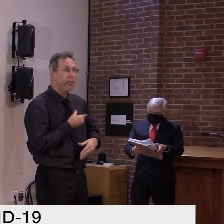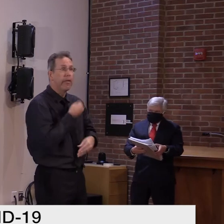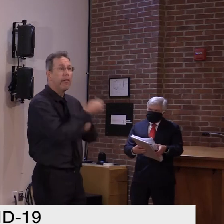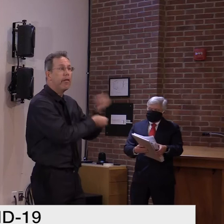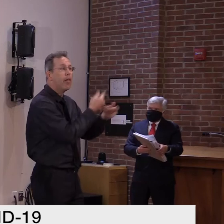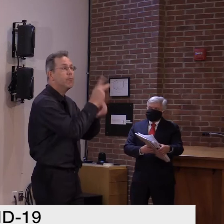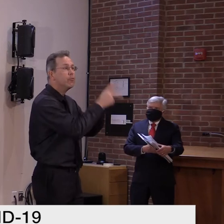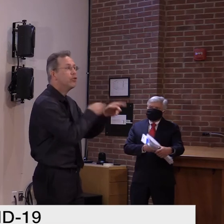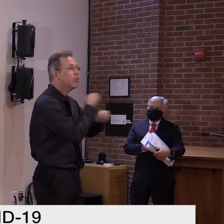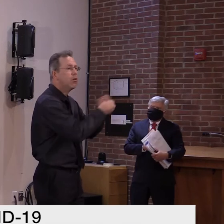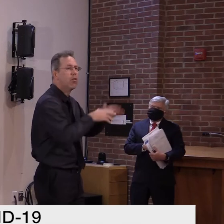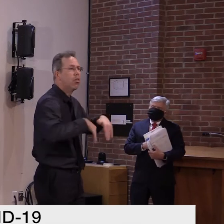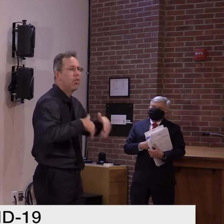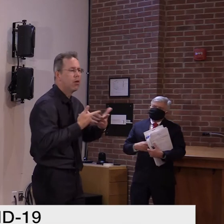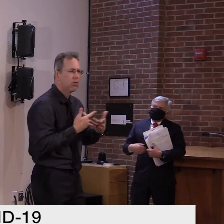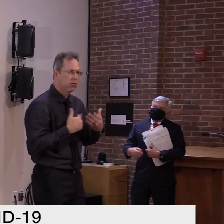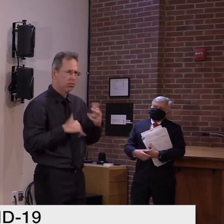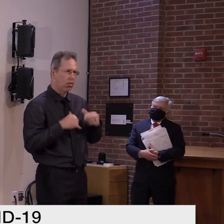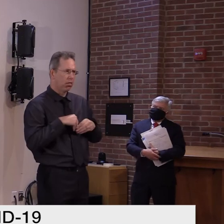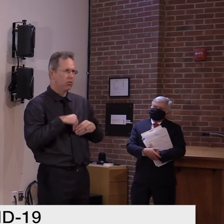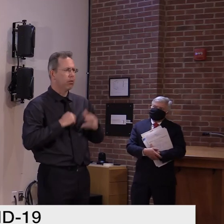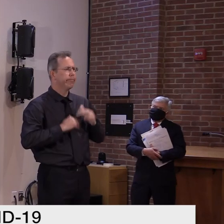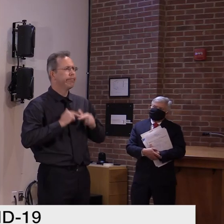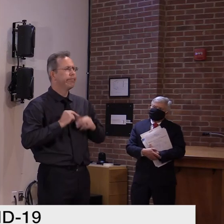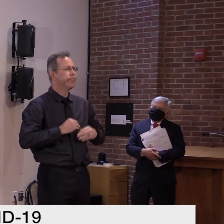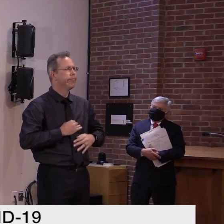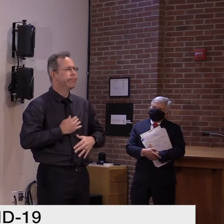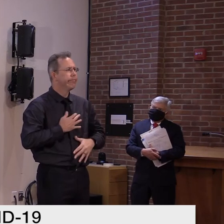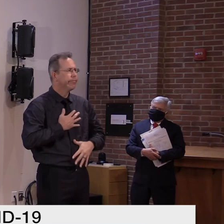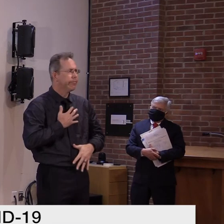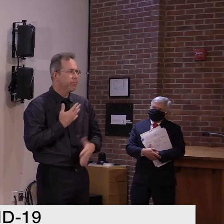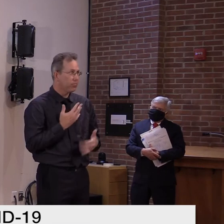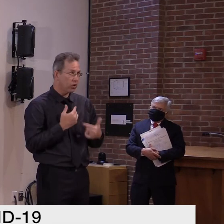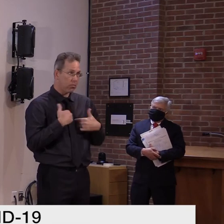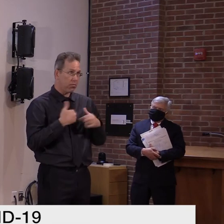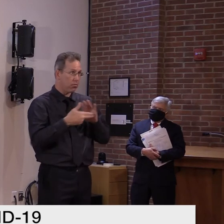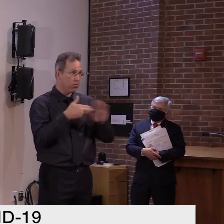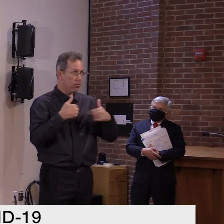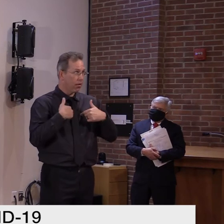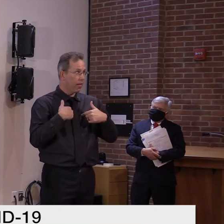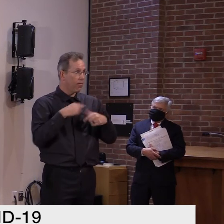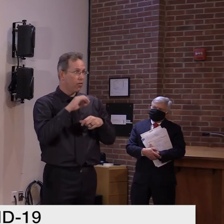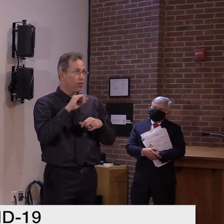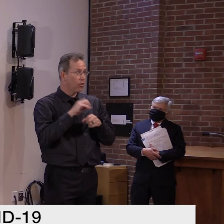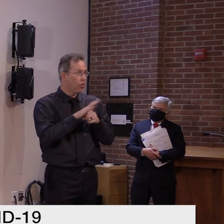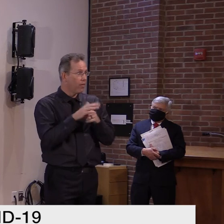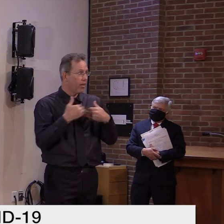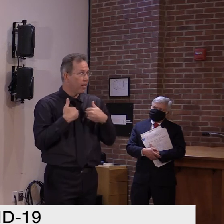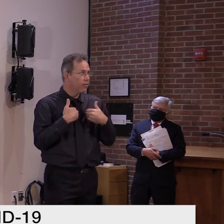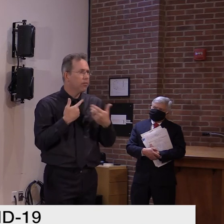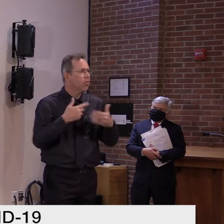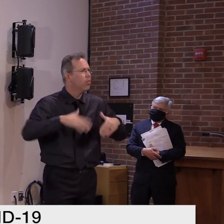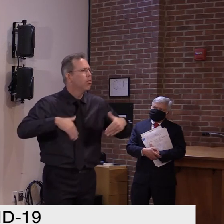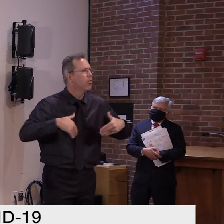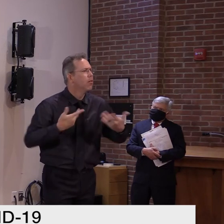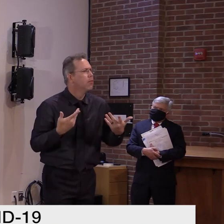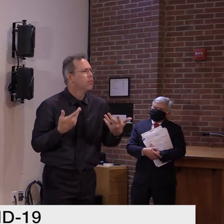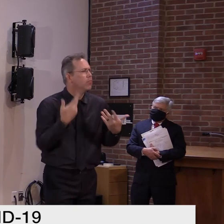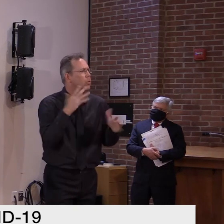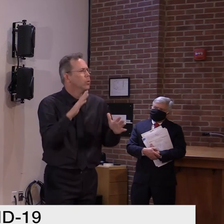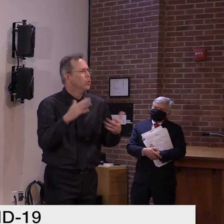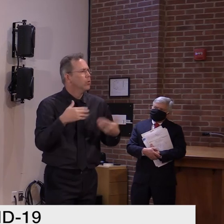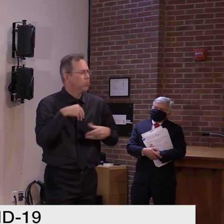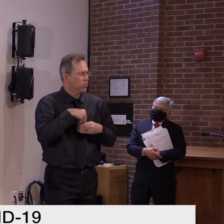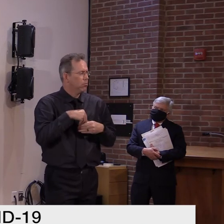that person infected with COVID-19 would be a problem. So that's what you're driving at, is not every